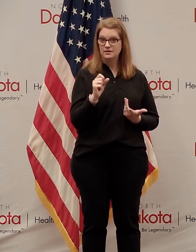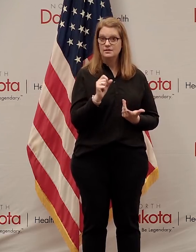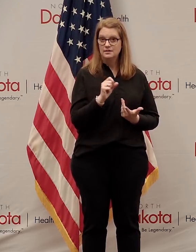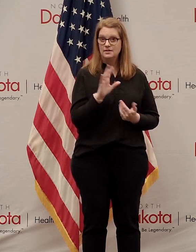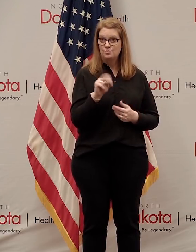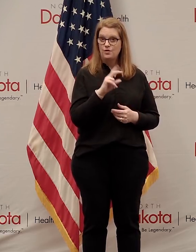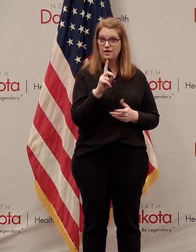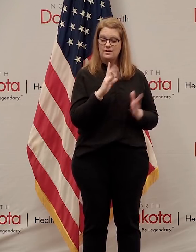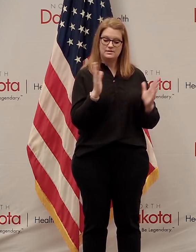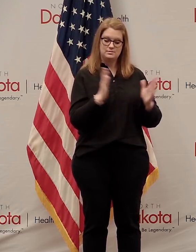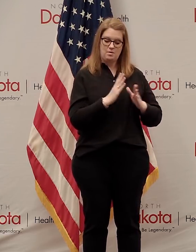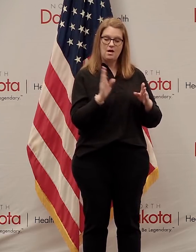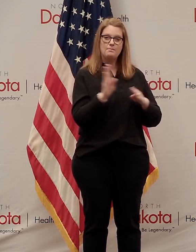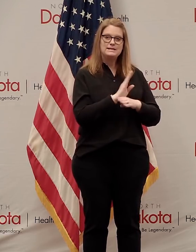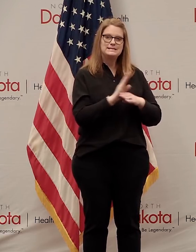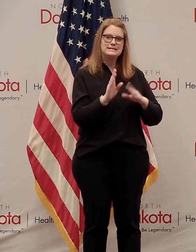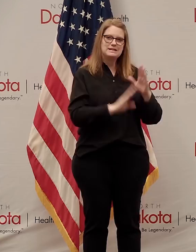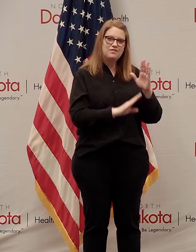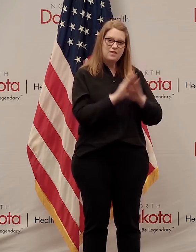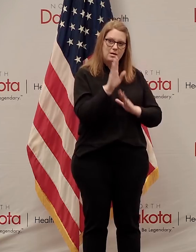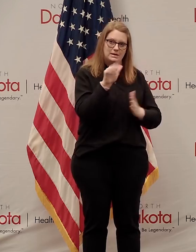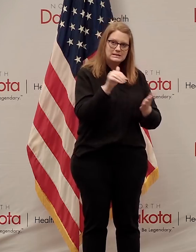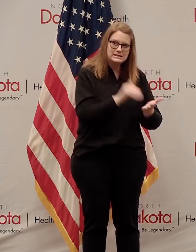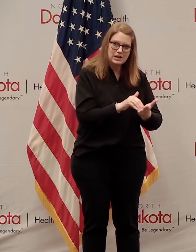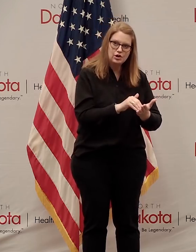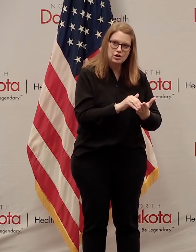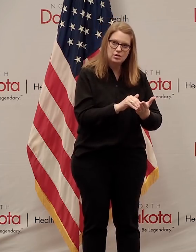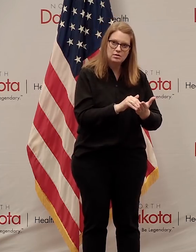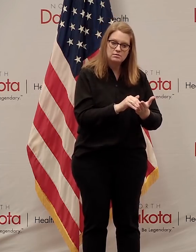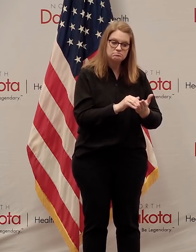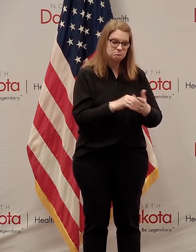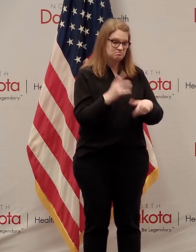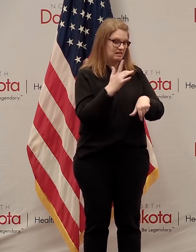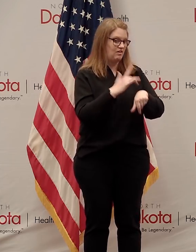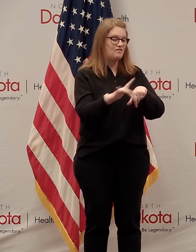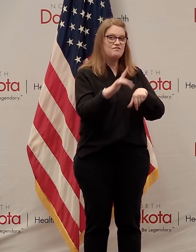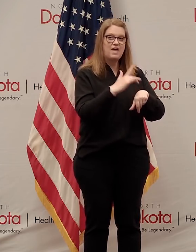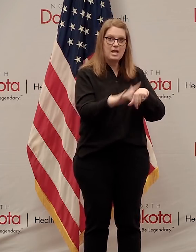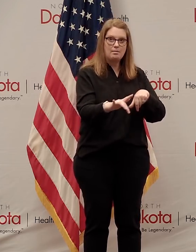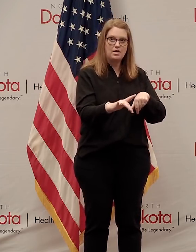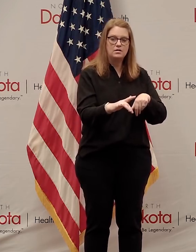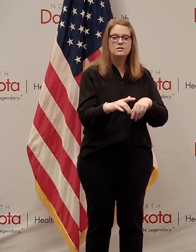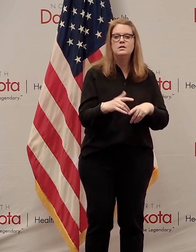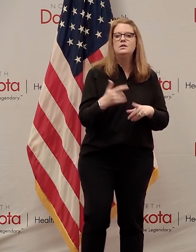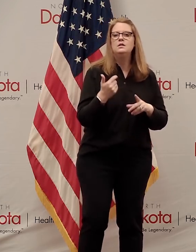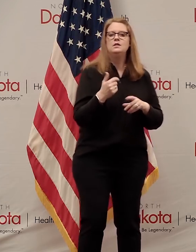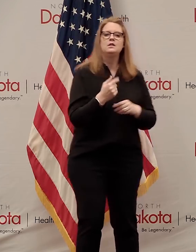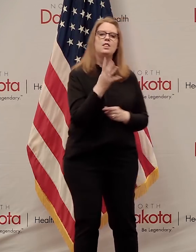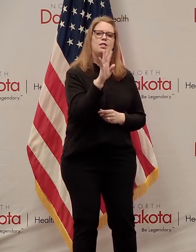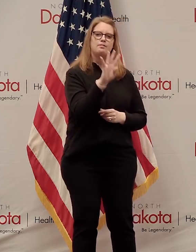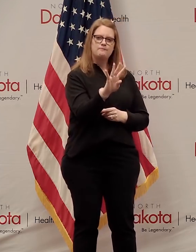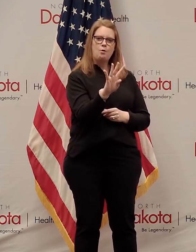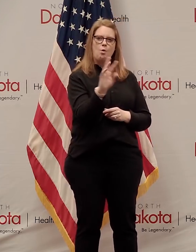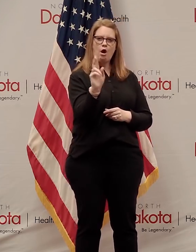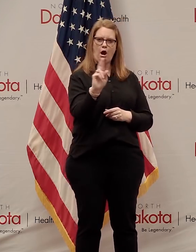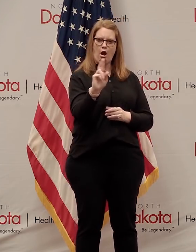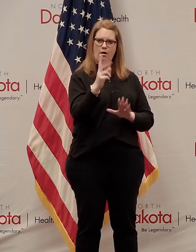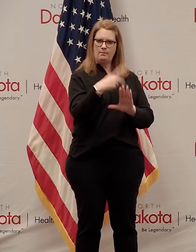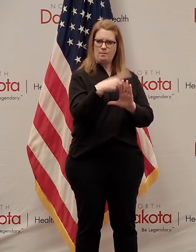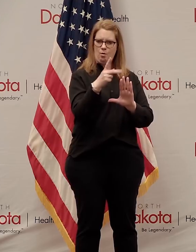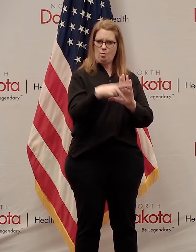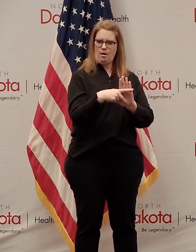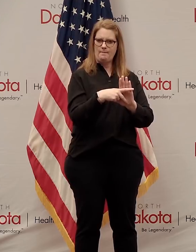have small business development centers. They remain available. They've launched a program called the 4R. And